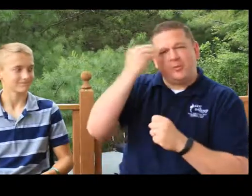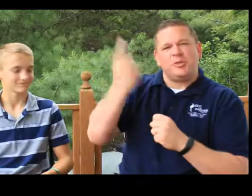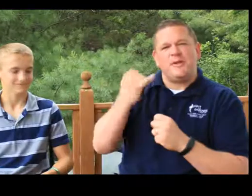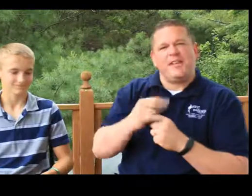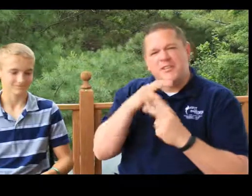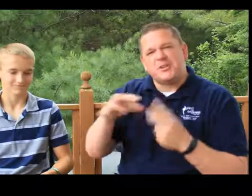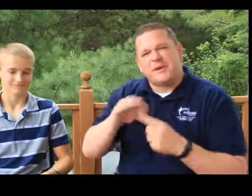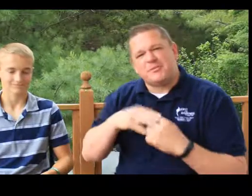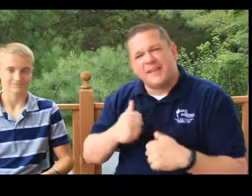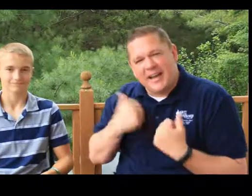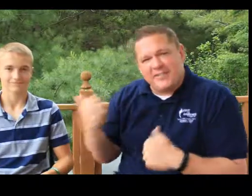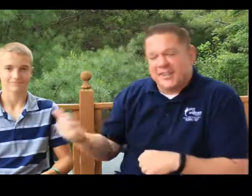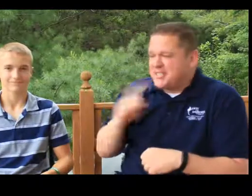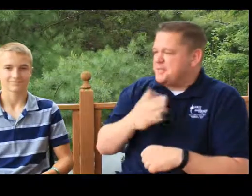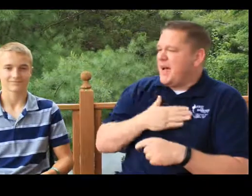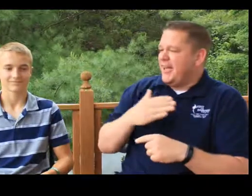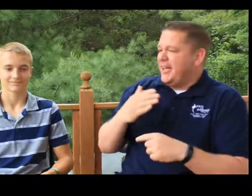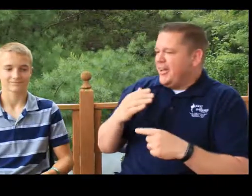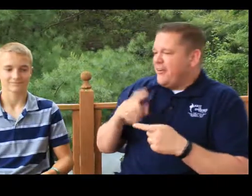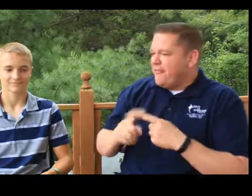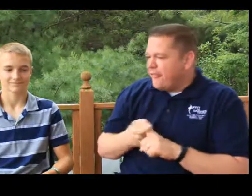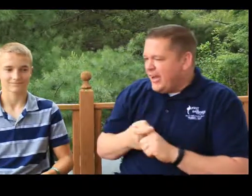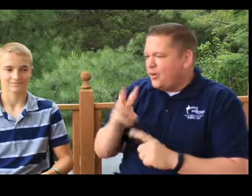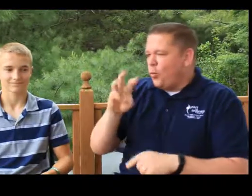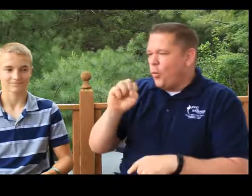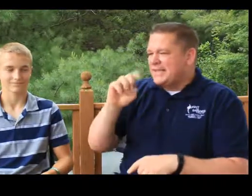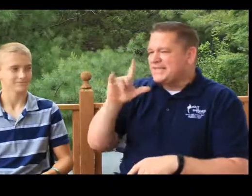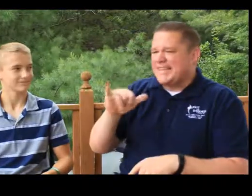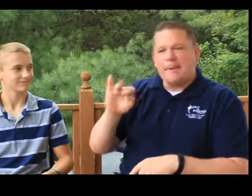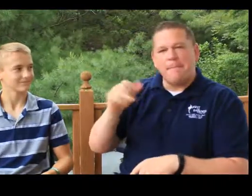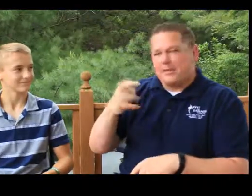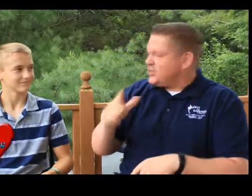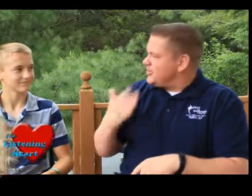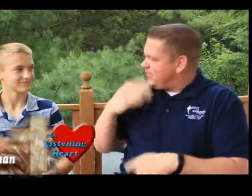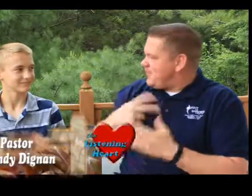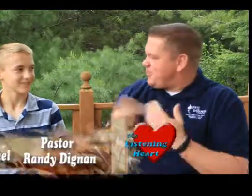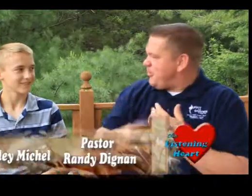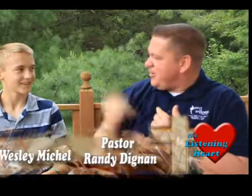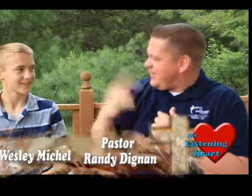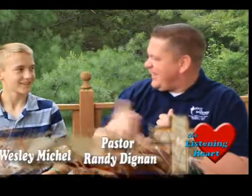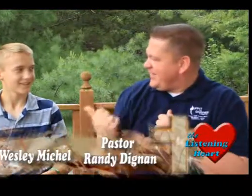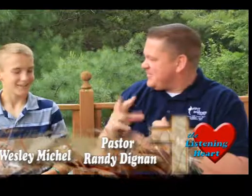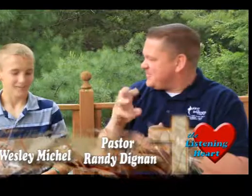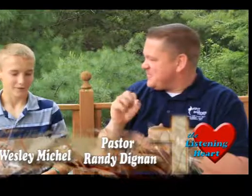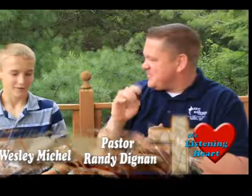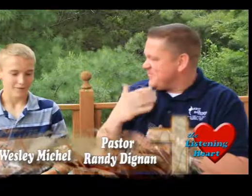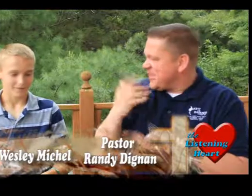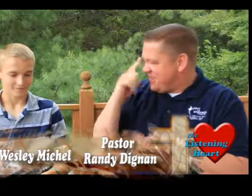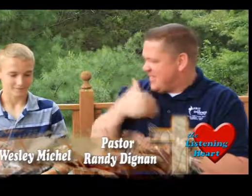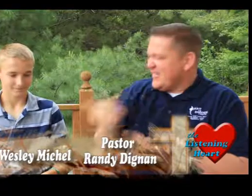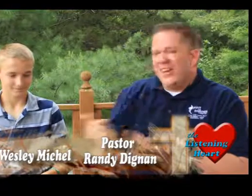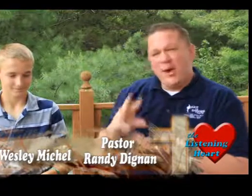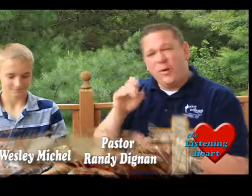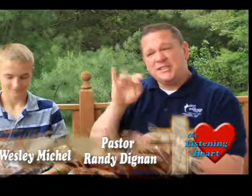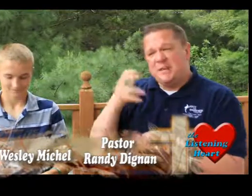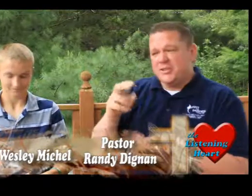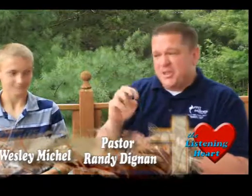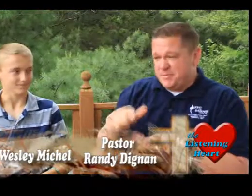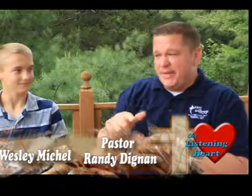know somebody that is very special in my life. And this is my friend, Wesley Mitchell. It's good to have on the program today. Thank you for having me. Now, Wesley Mitchell has been